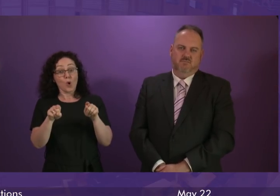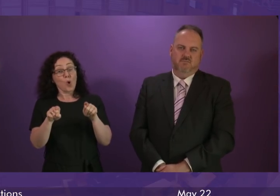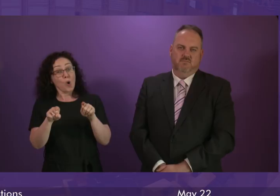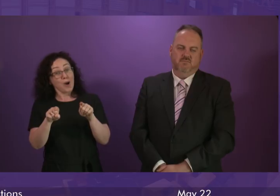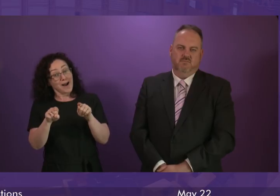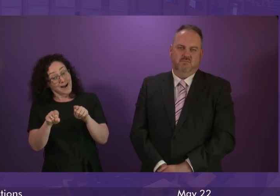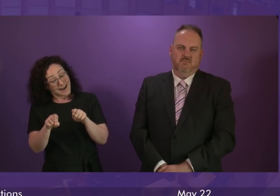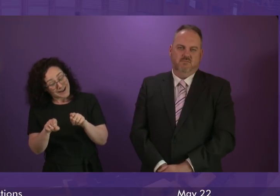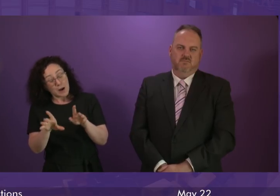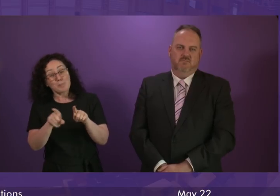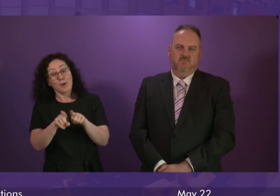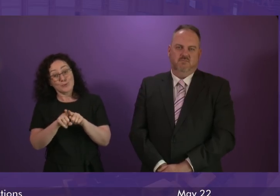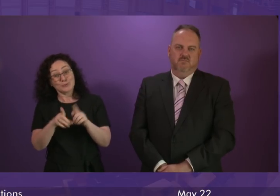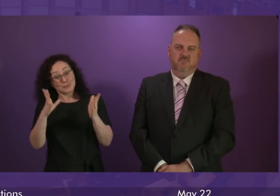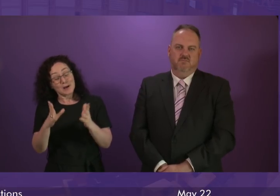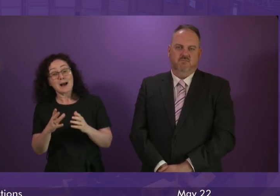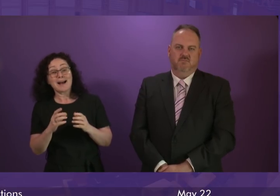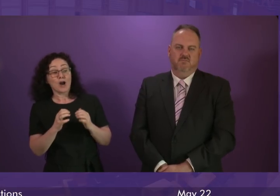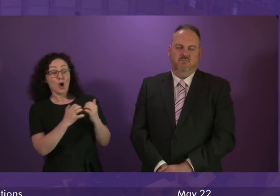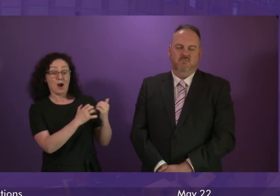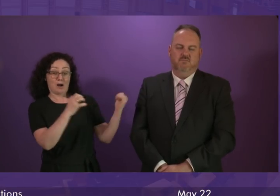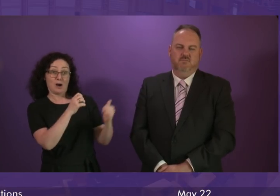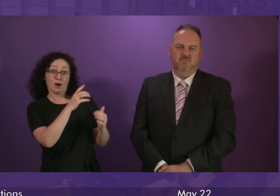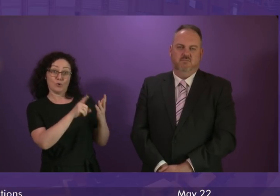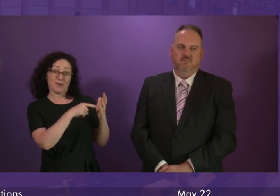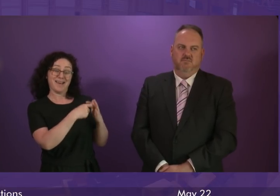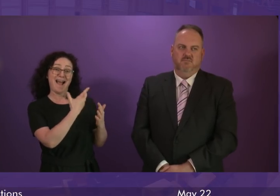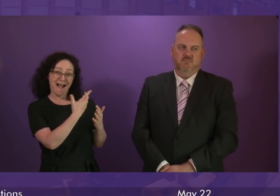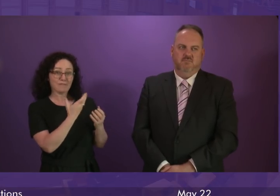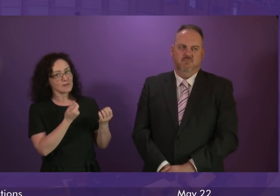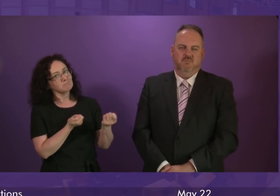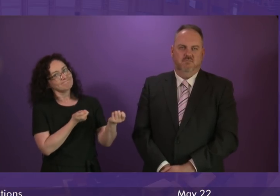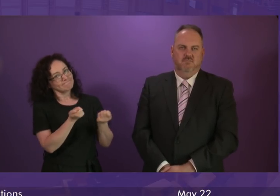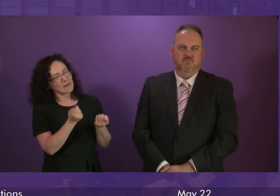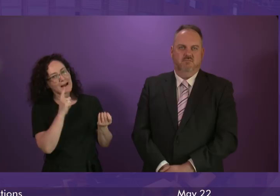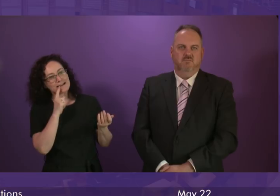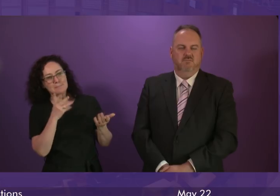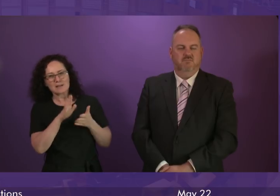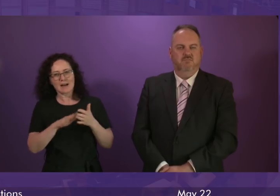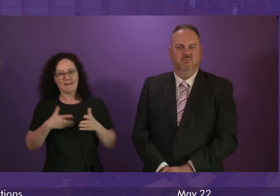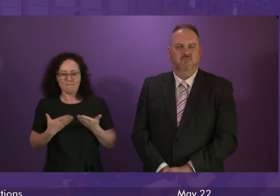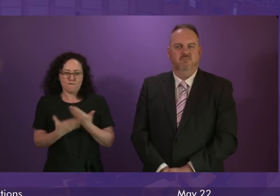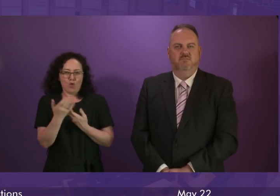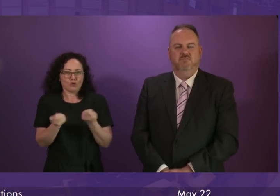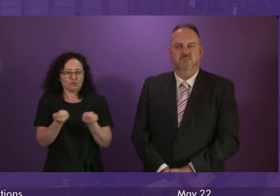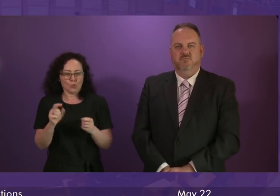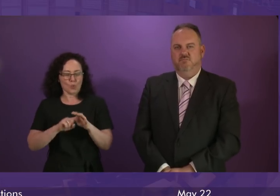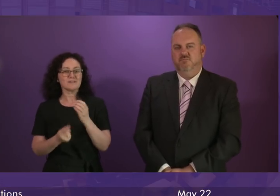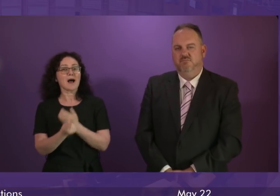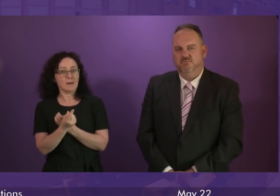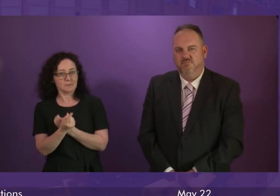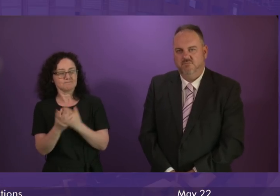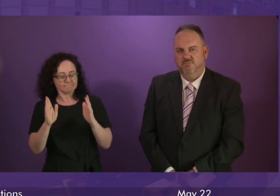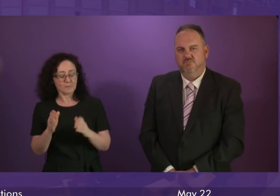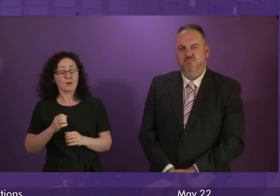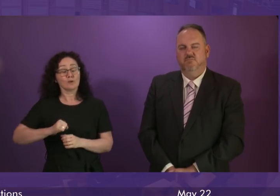not all of the levers over this lie within our hands. But the Scottish Government took the action that we took to save BIFAB because we do